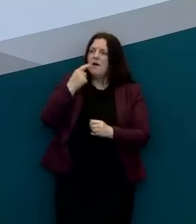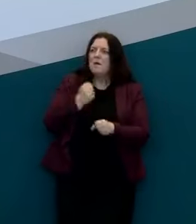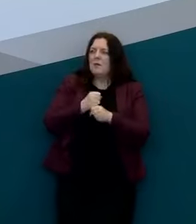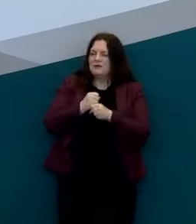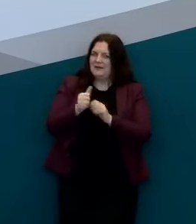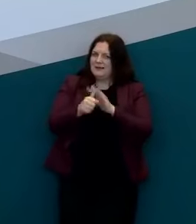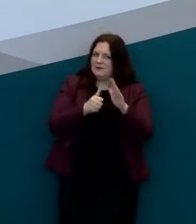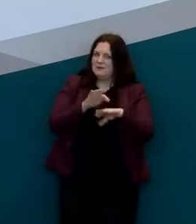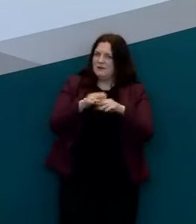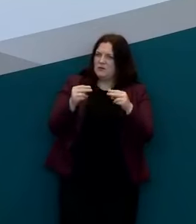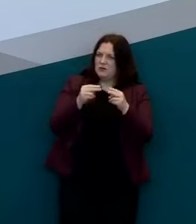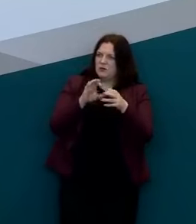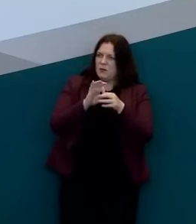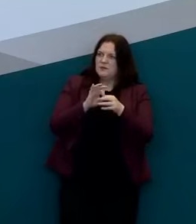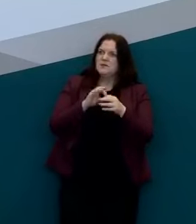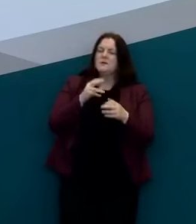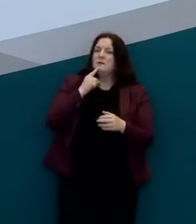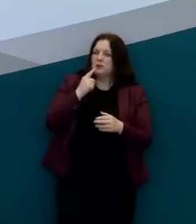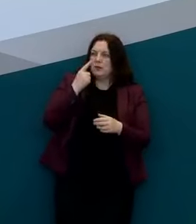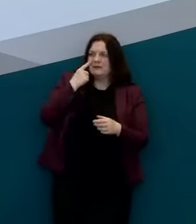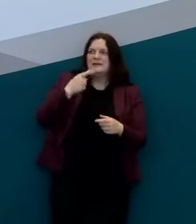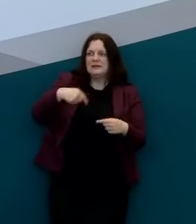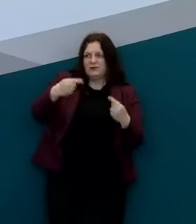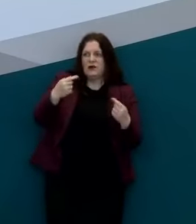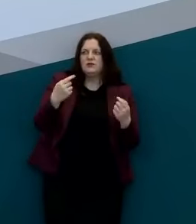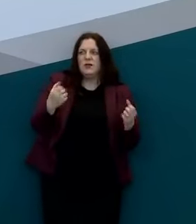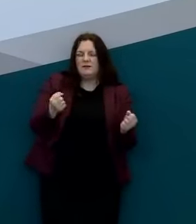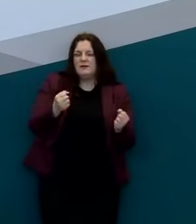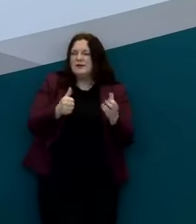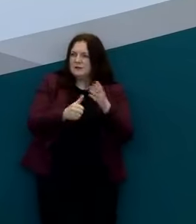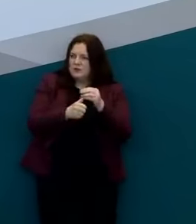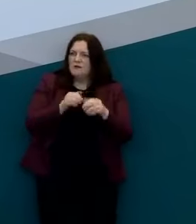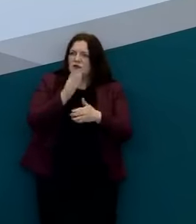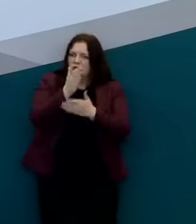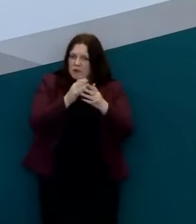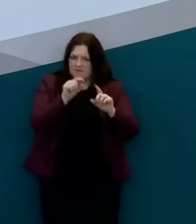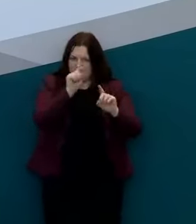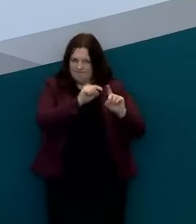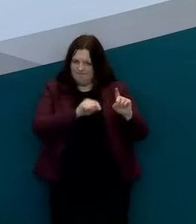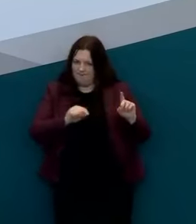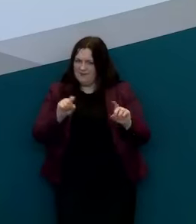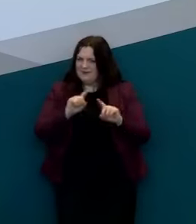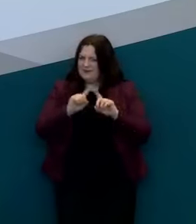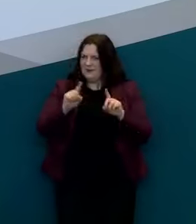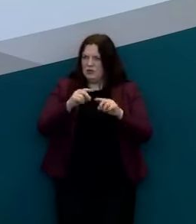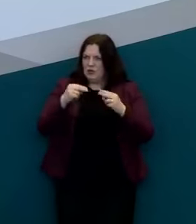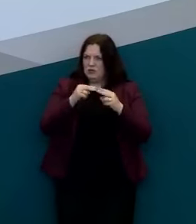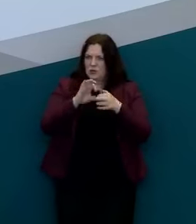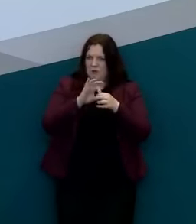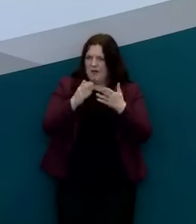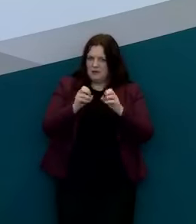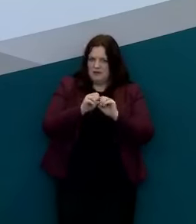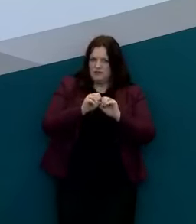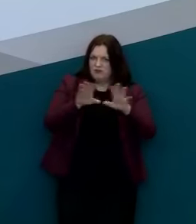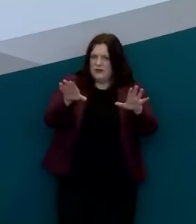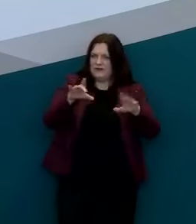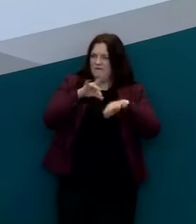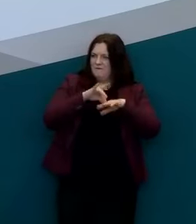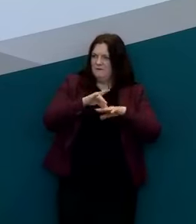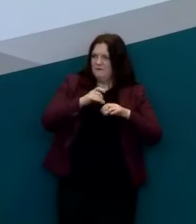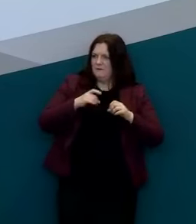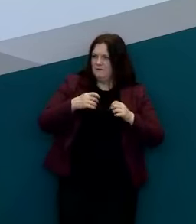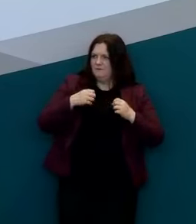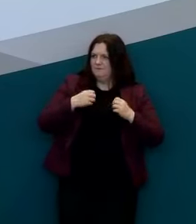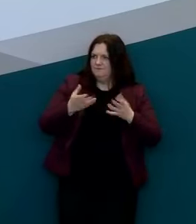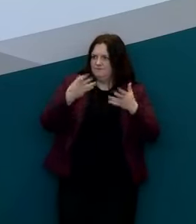experience in nursing homes where we have seen a challenge for particularly for some individual nursing homes in terms of the spread of infection in those settings that have